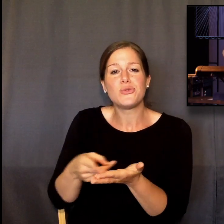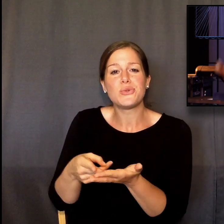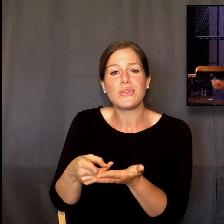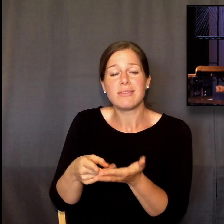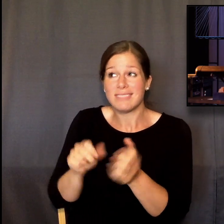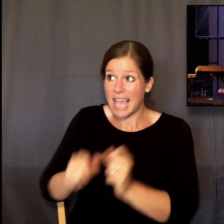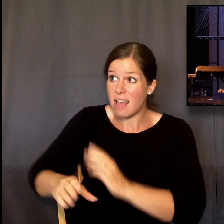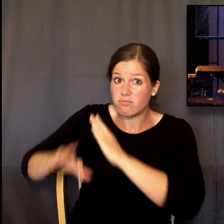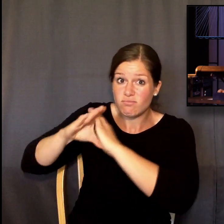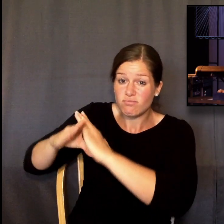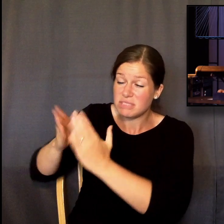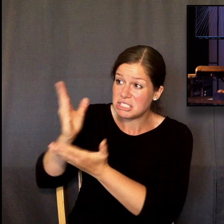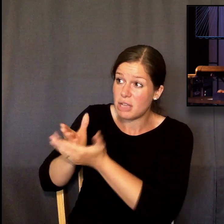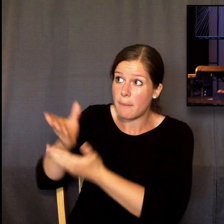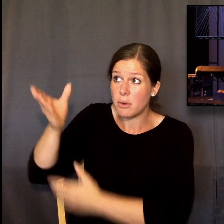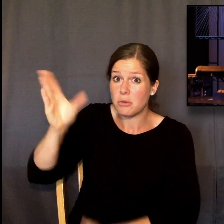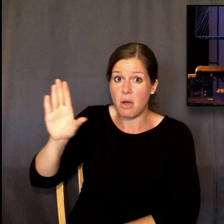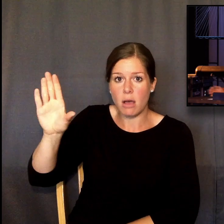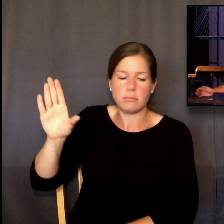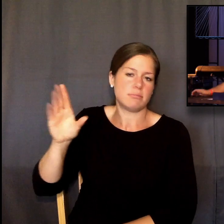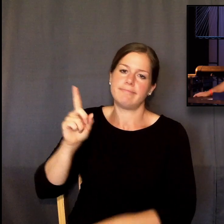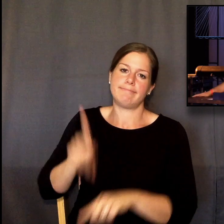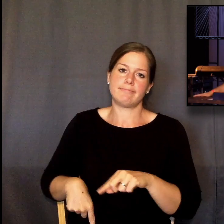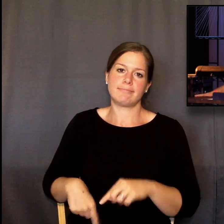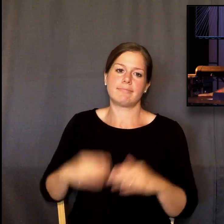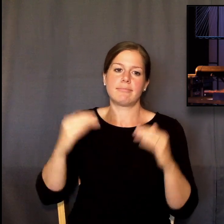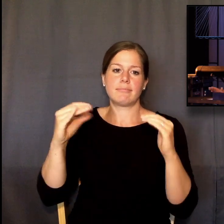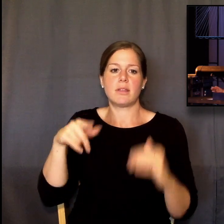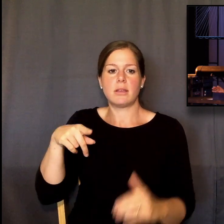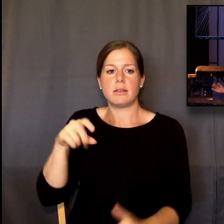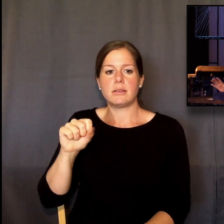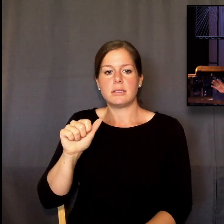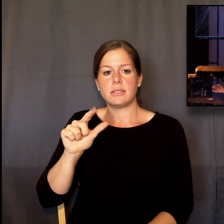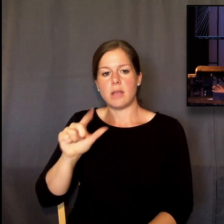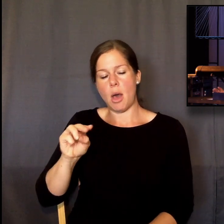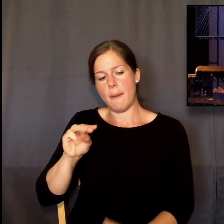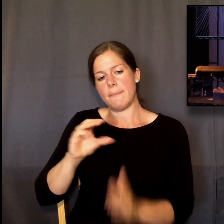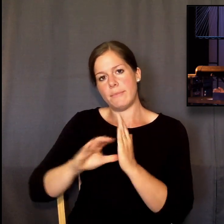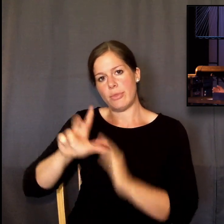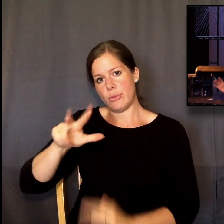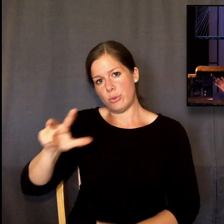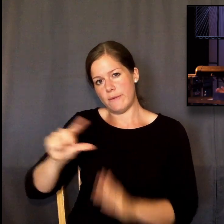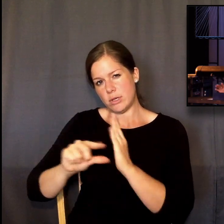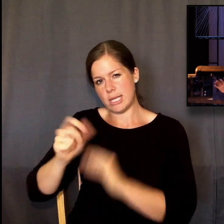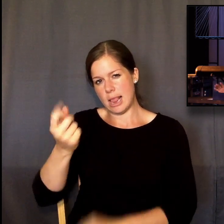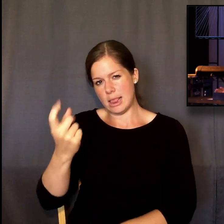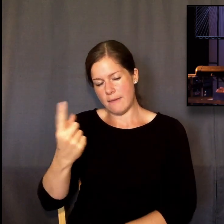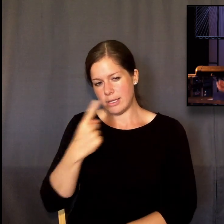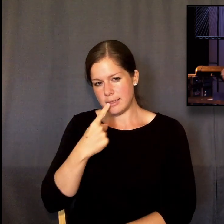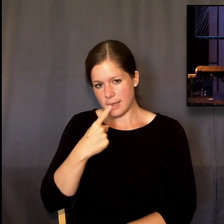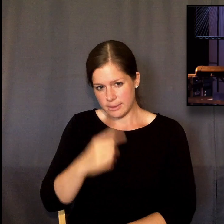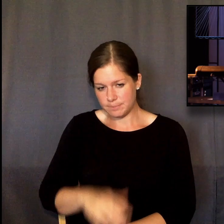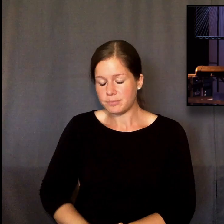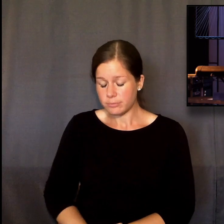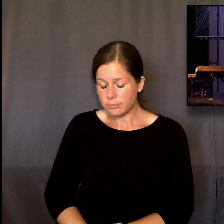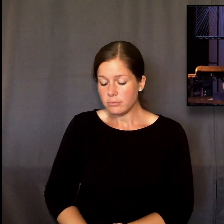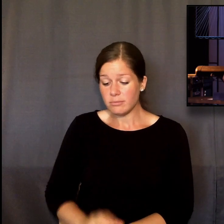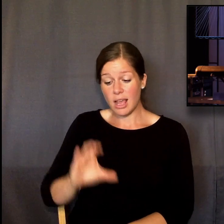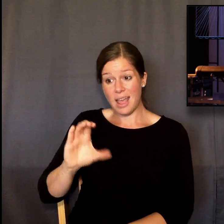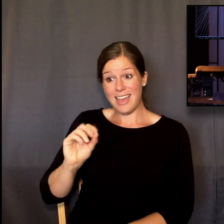stop God. Psalm 33.11, the counsel, the plan of the Lord stands forever. The plans of